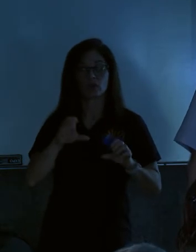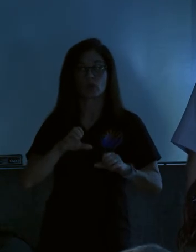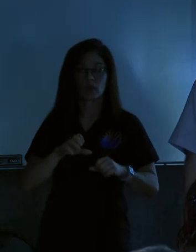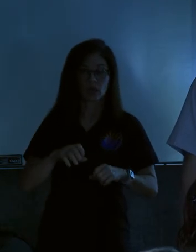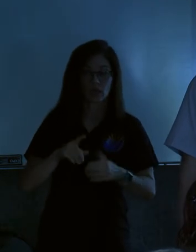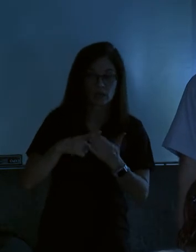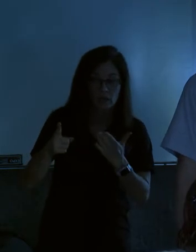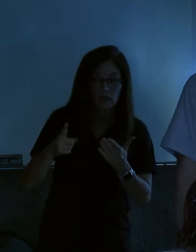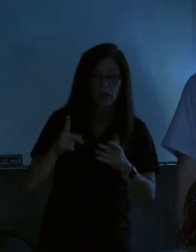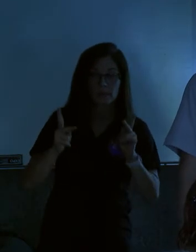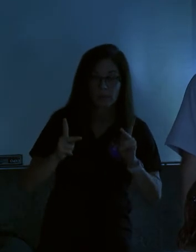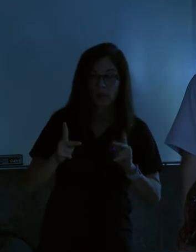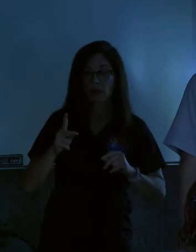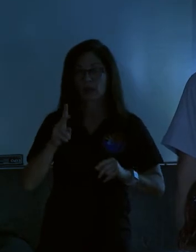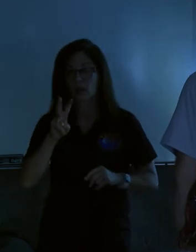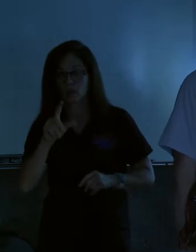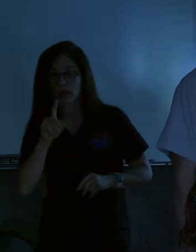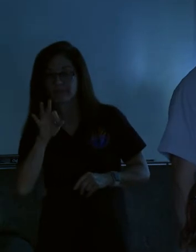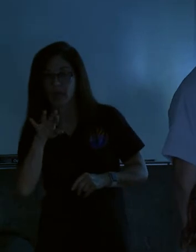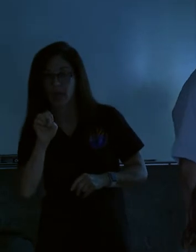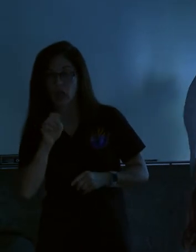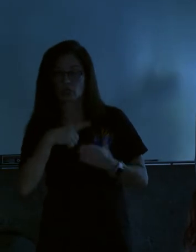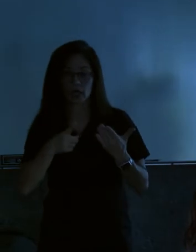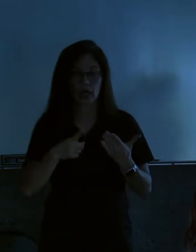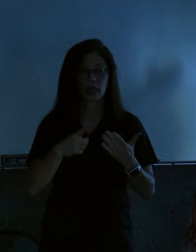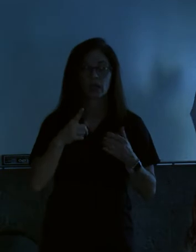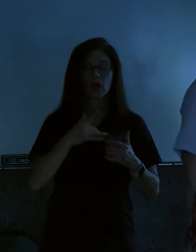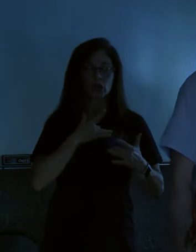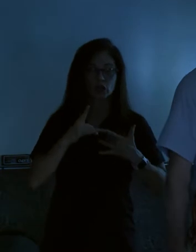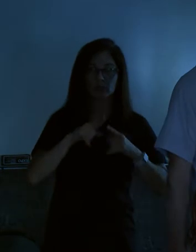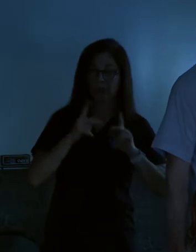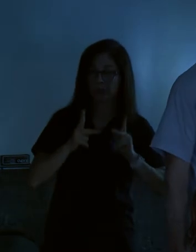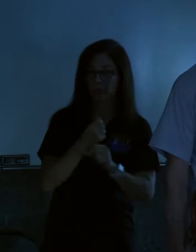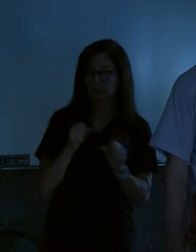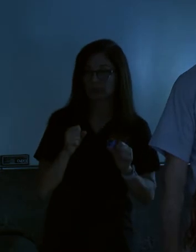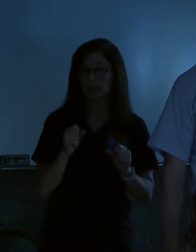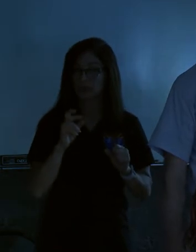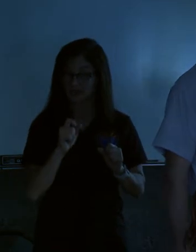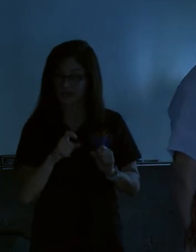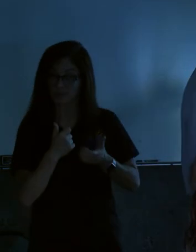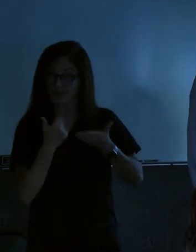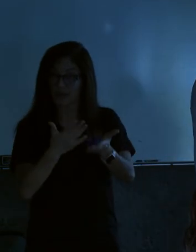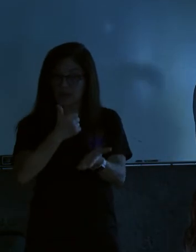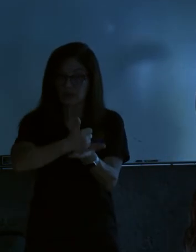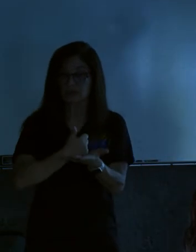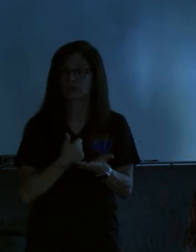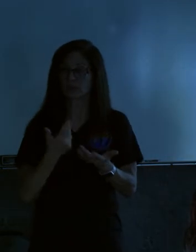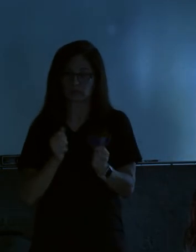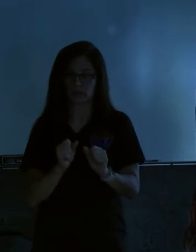concern is life safety. We wanted to make sure that everybody was okay, or that if we needed to provide some assistance, we could.